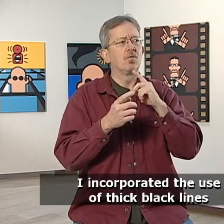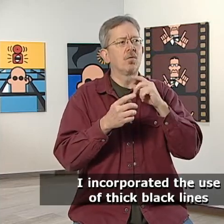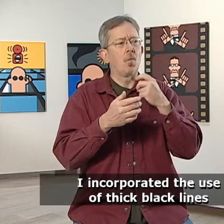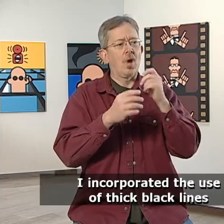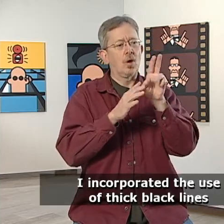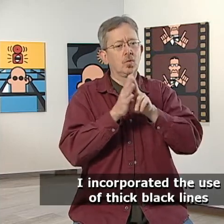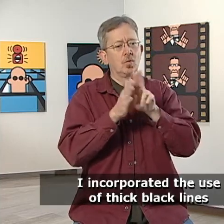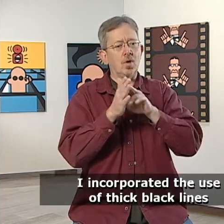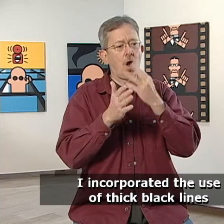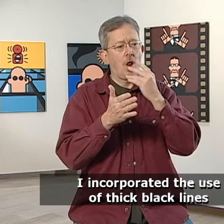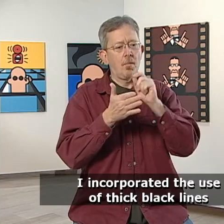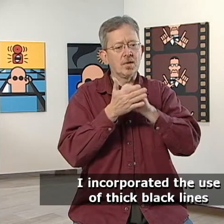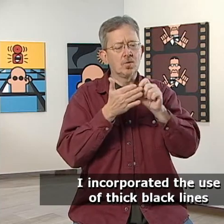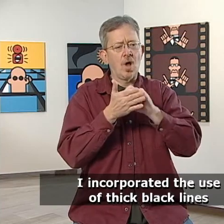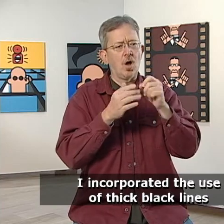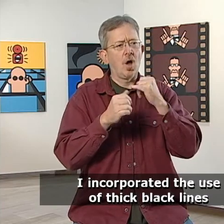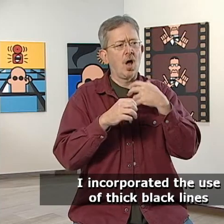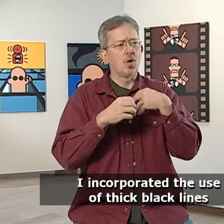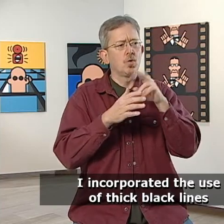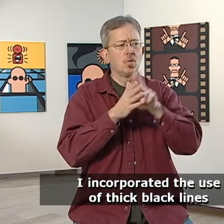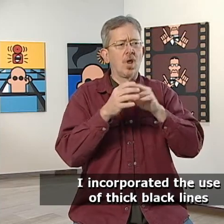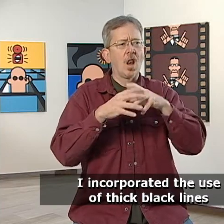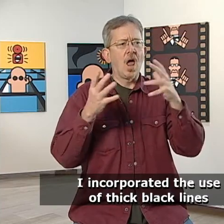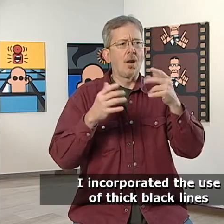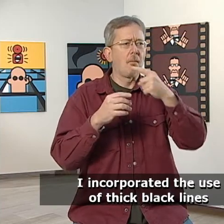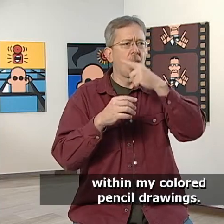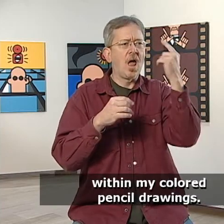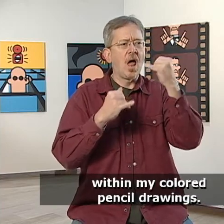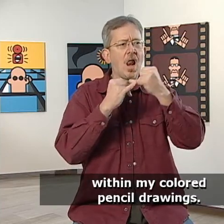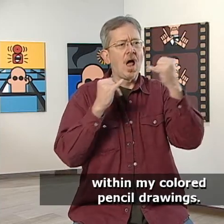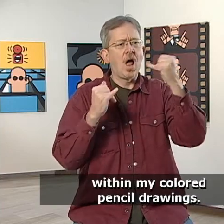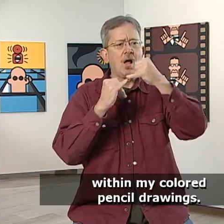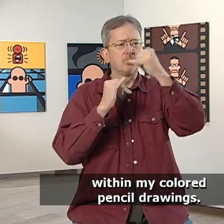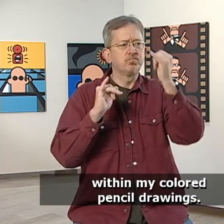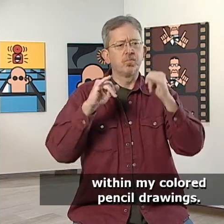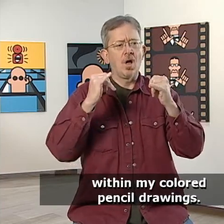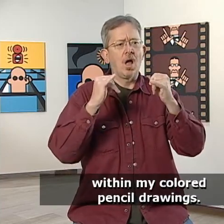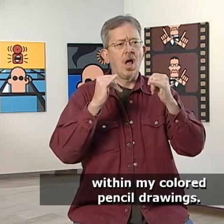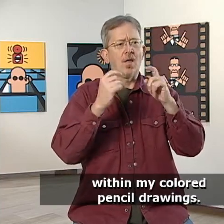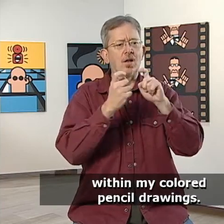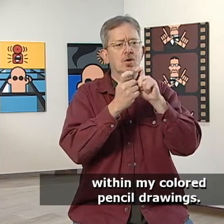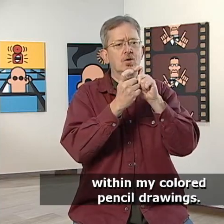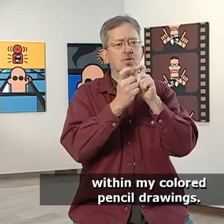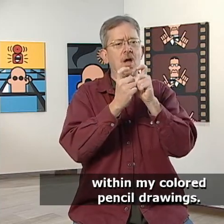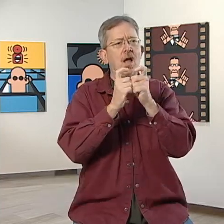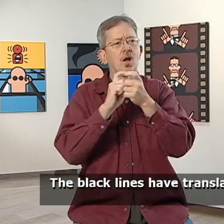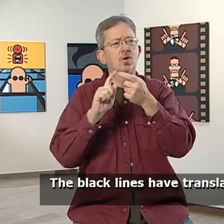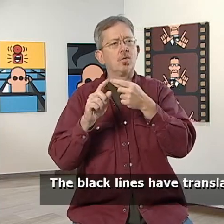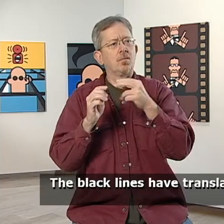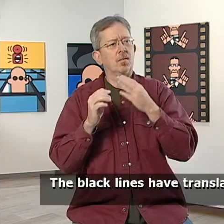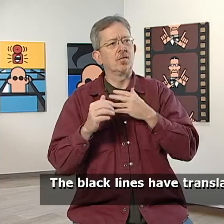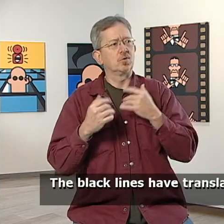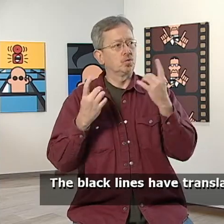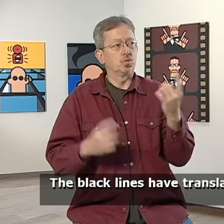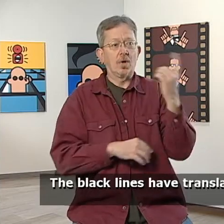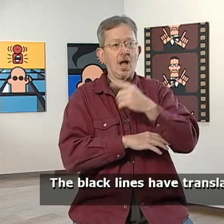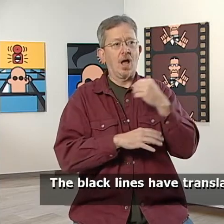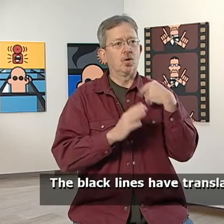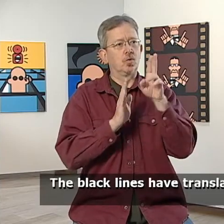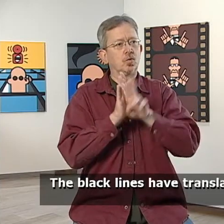I incorporated the use of thick black lines within my colored pencil drawings. The black lines have